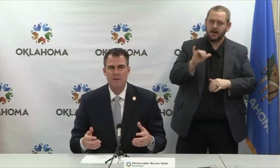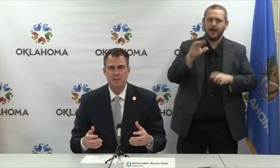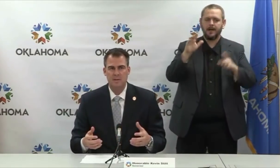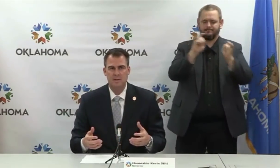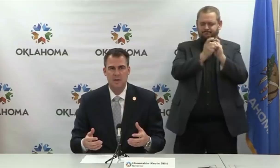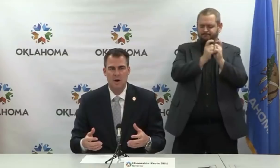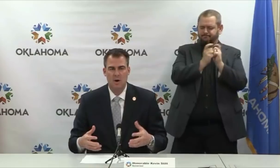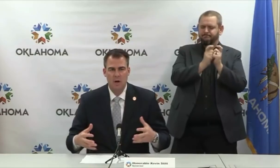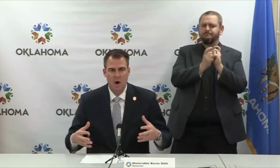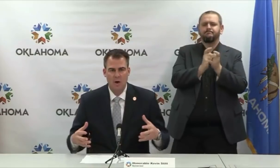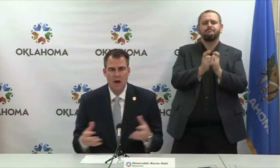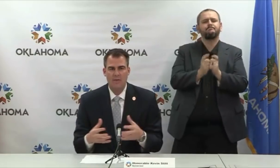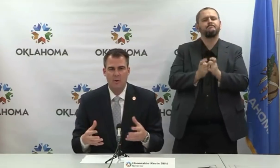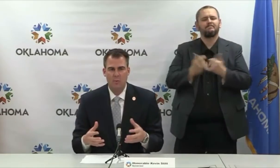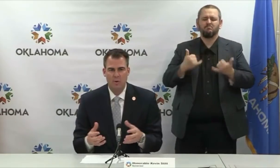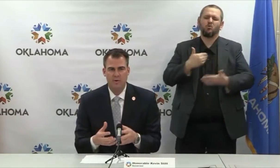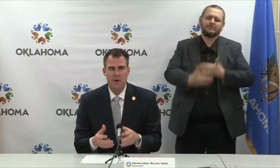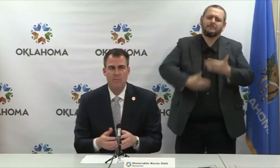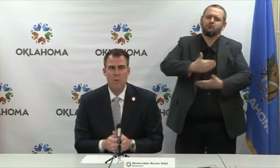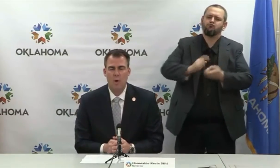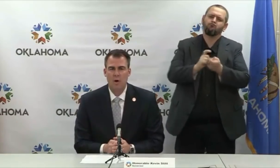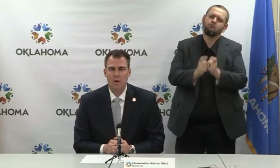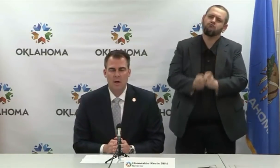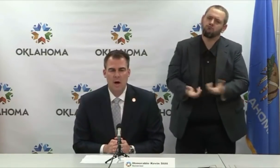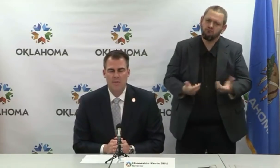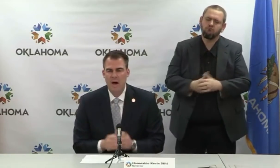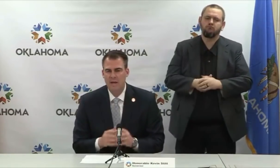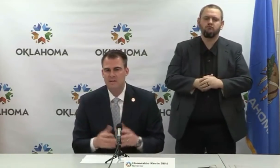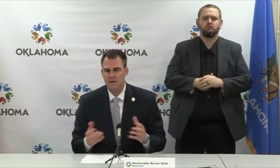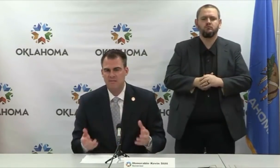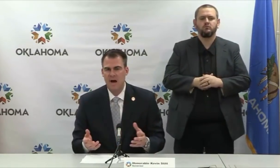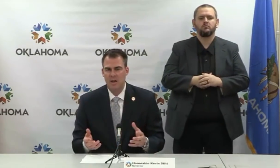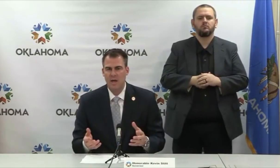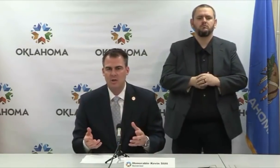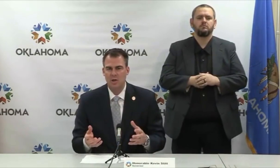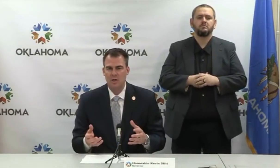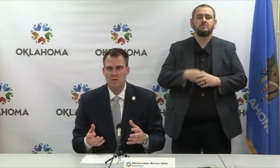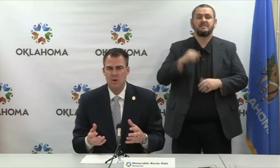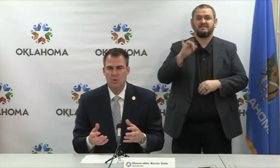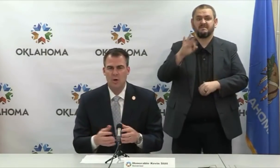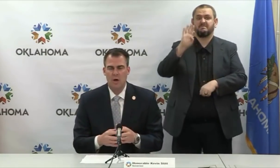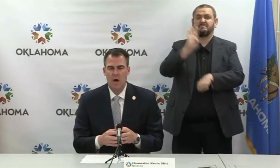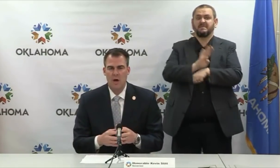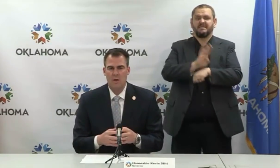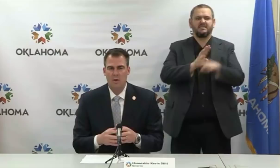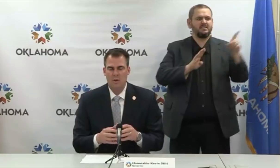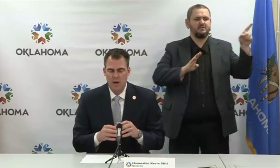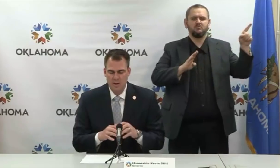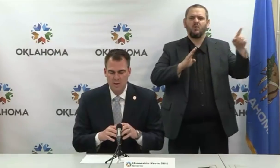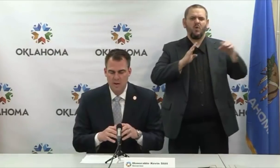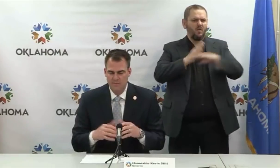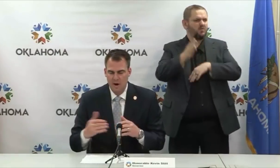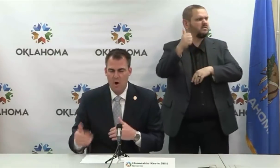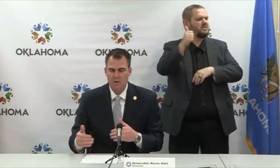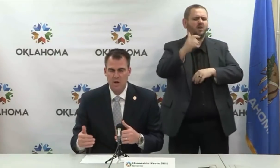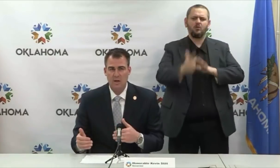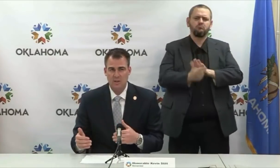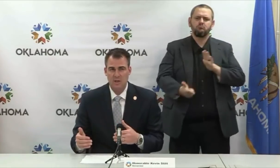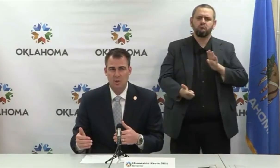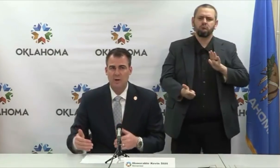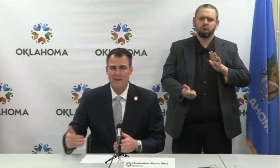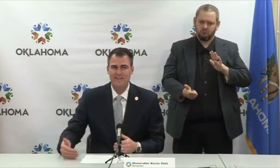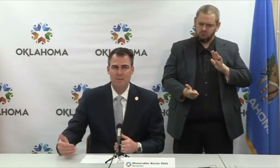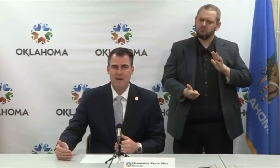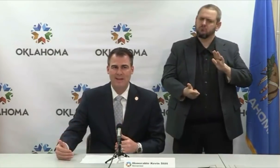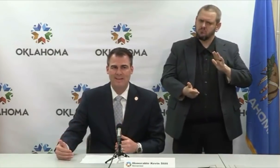if there are businesses that are gathering with 10 or more, that is a violation. And so if they are an